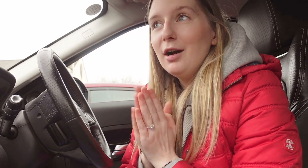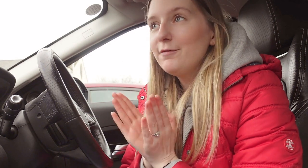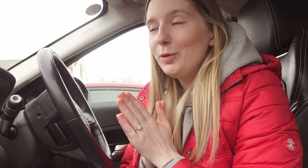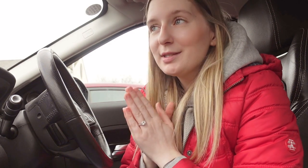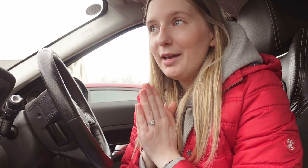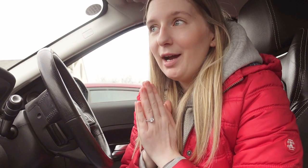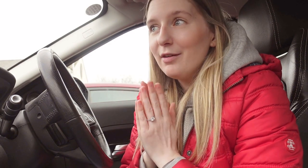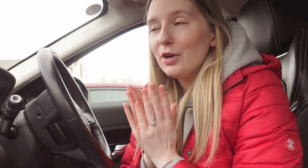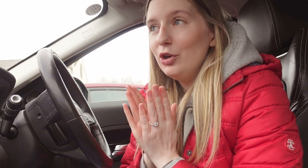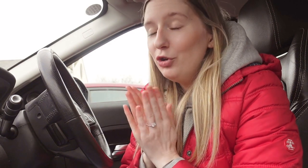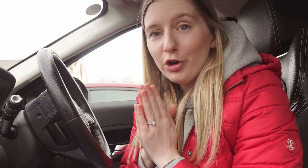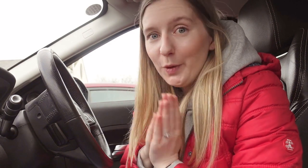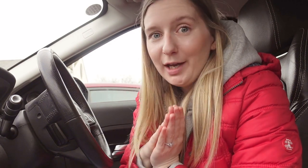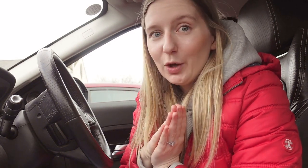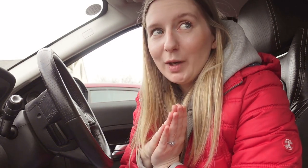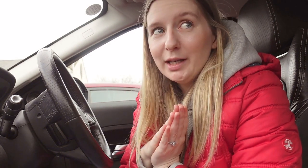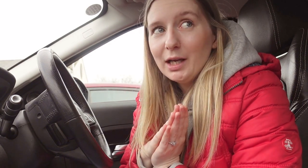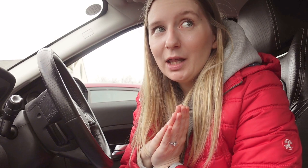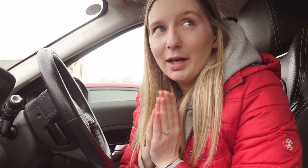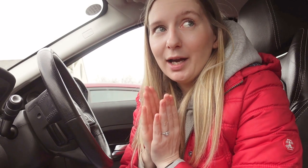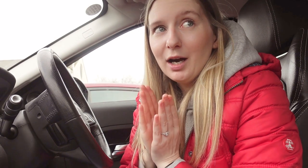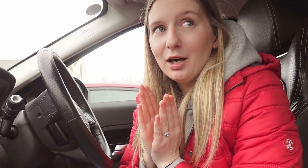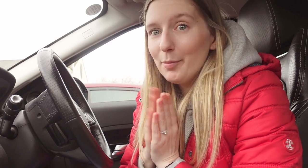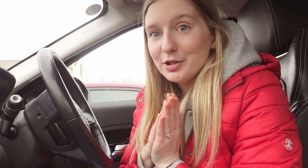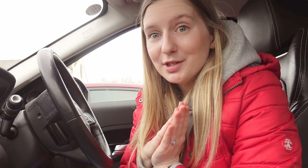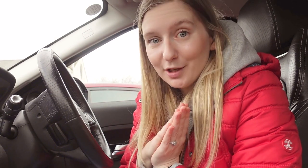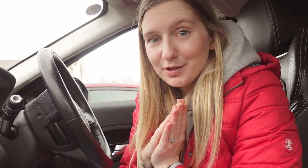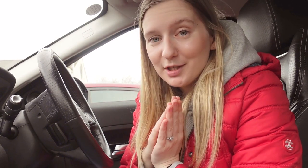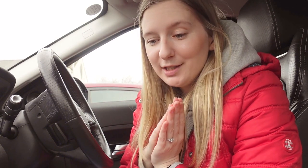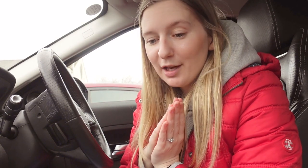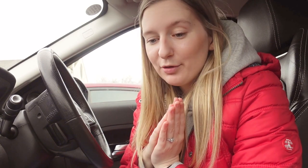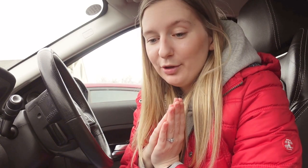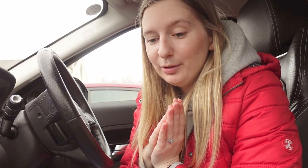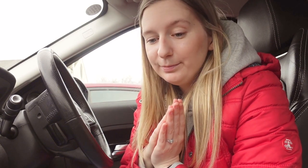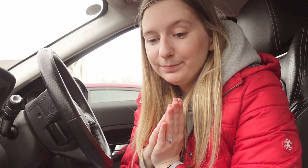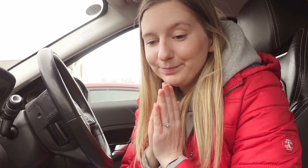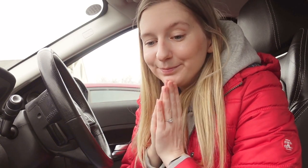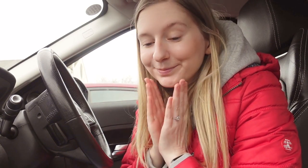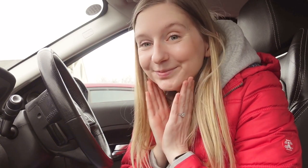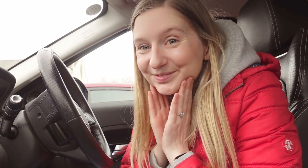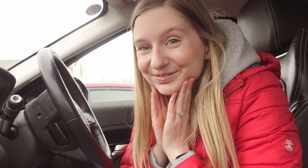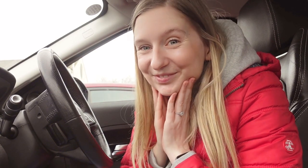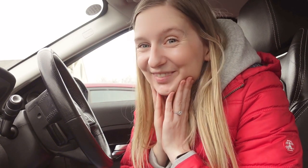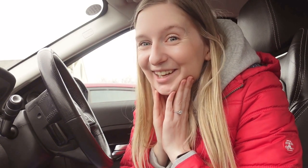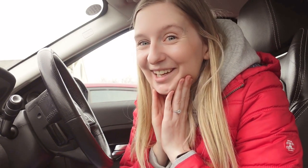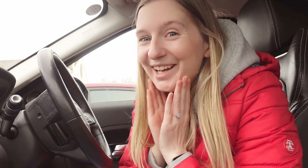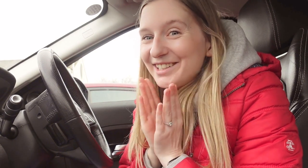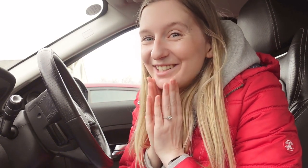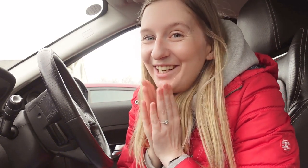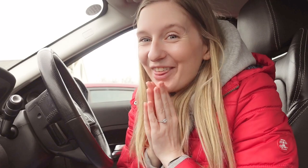following sat-nav not knowing when there are emergency services that need to get through just another